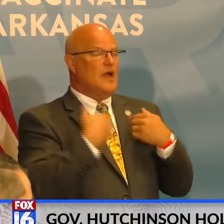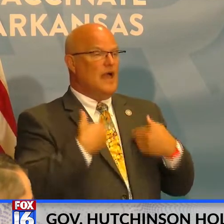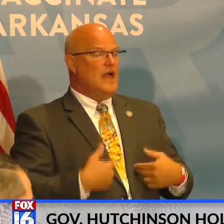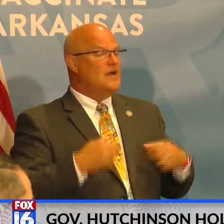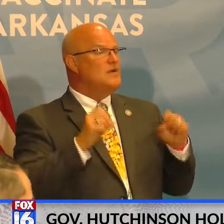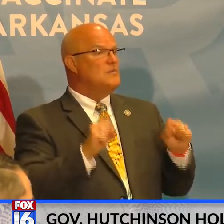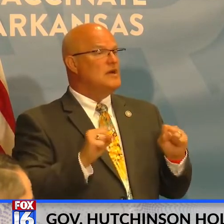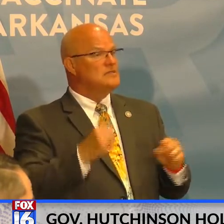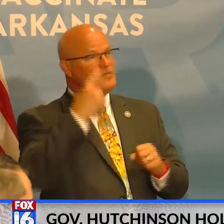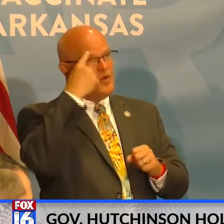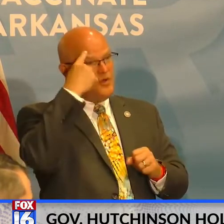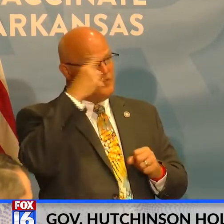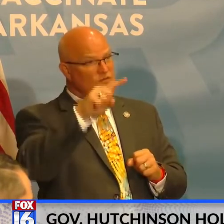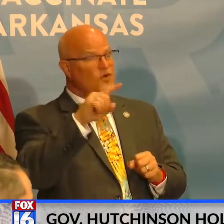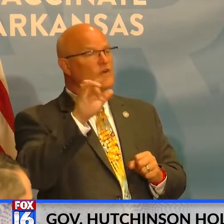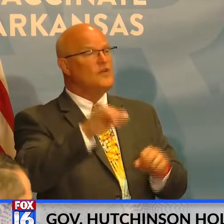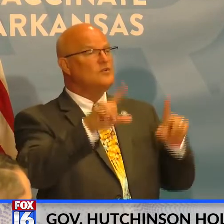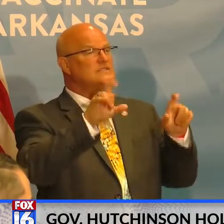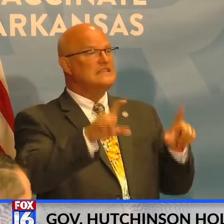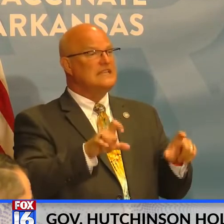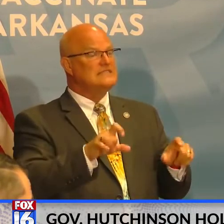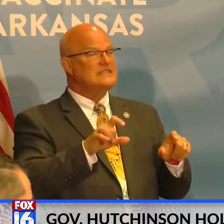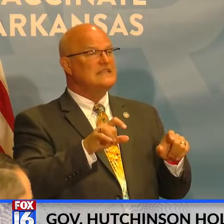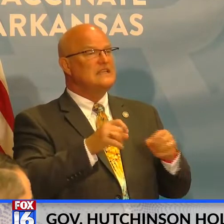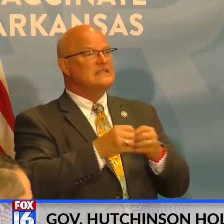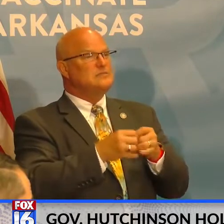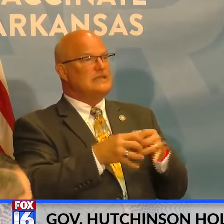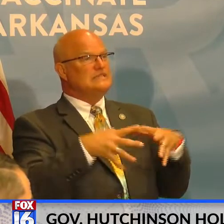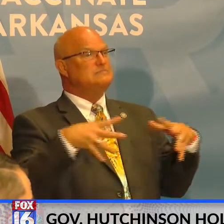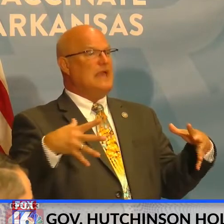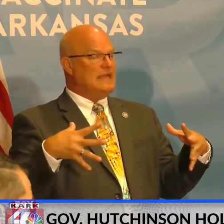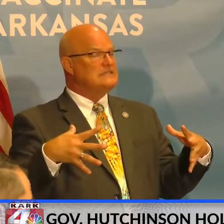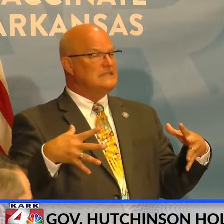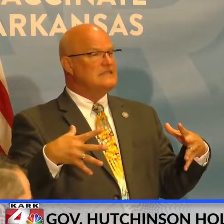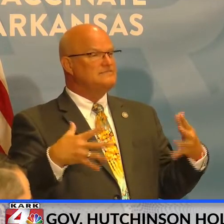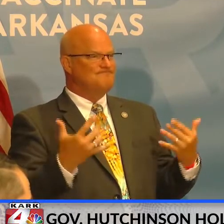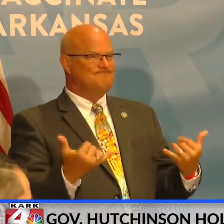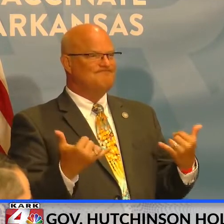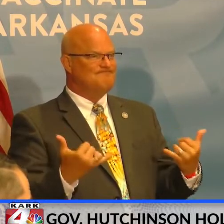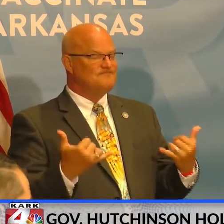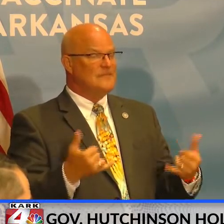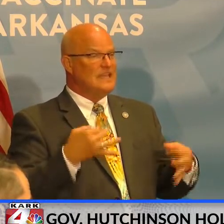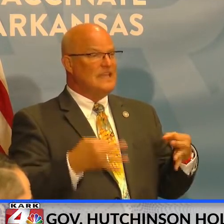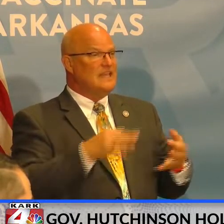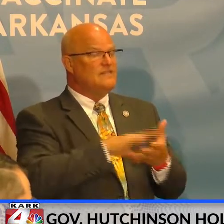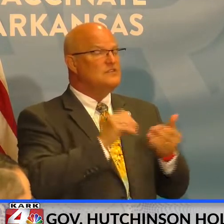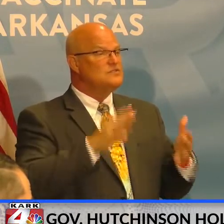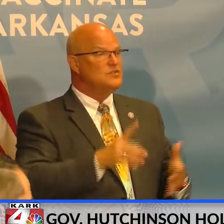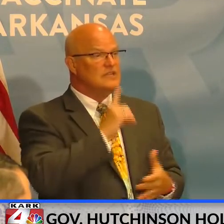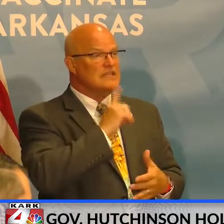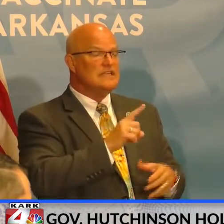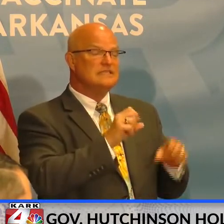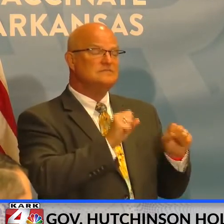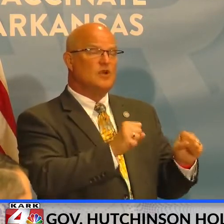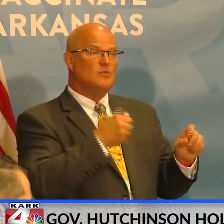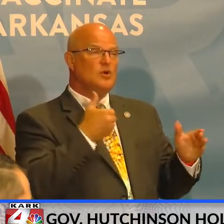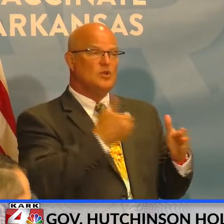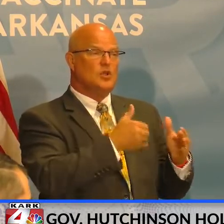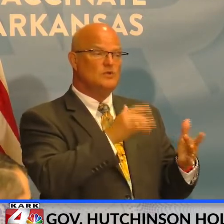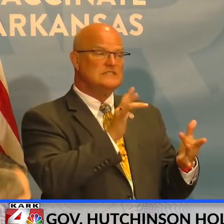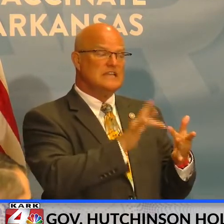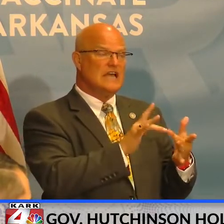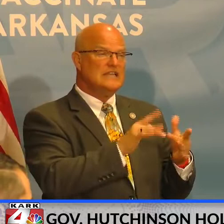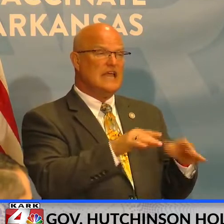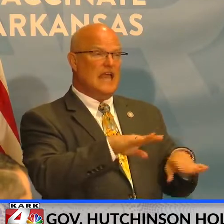possibility for, um, those testing options to be expanded. Um, right now, if a student is a probable close contact and